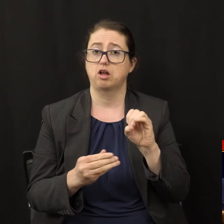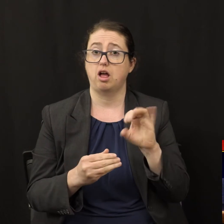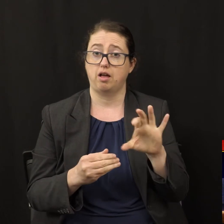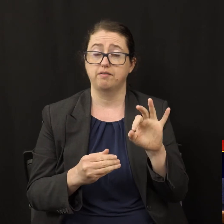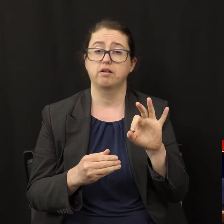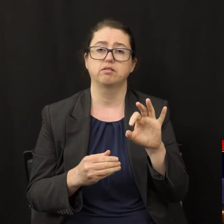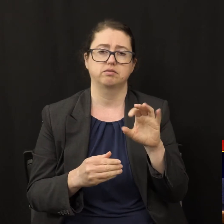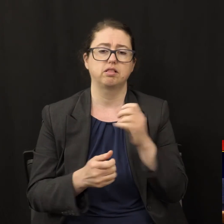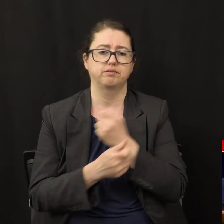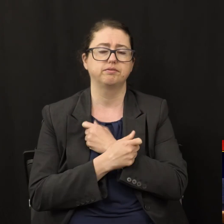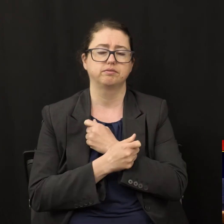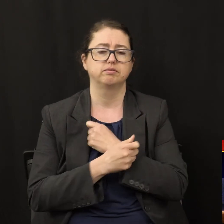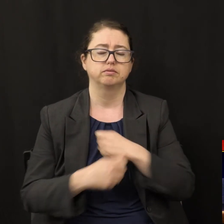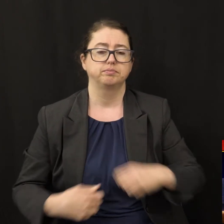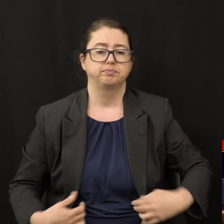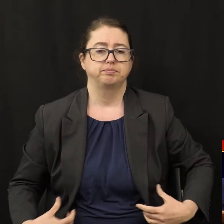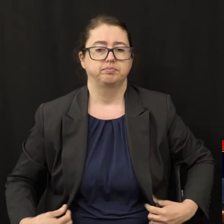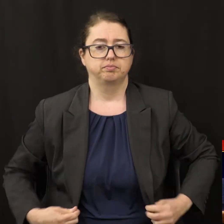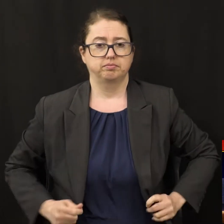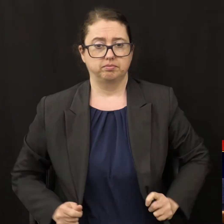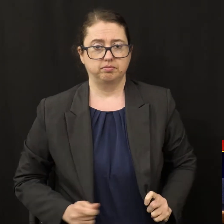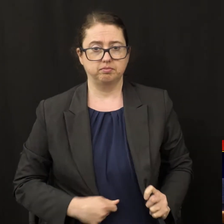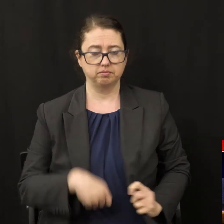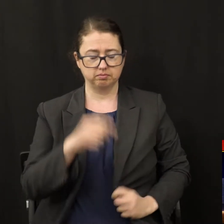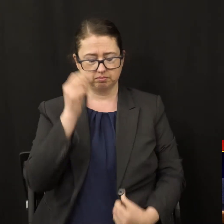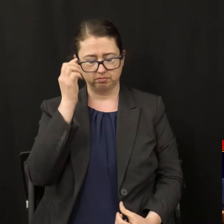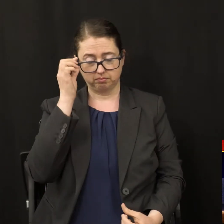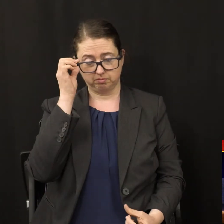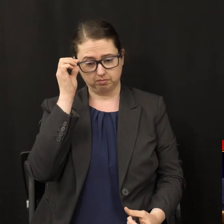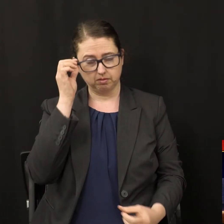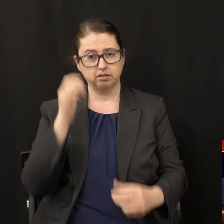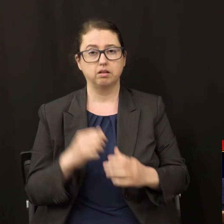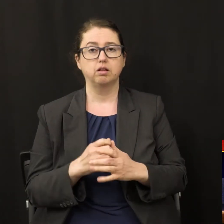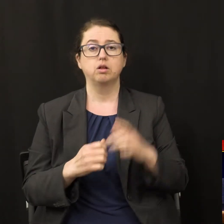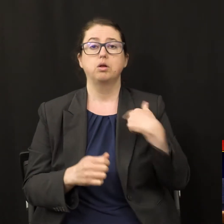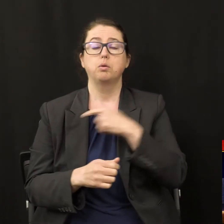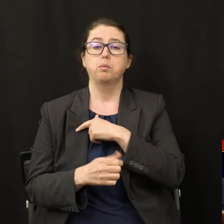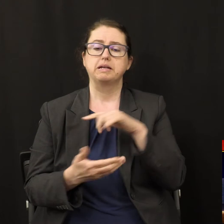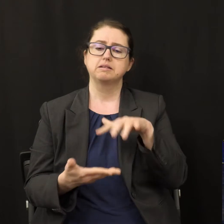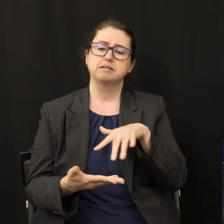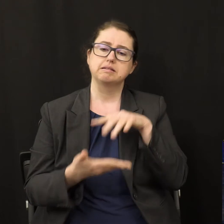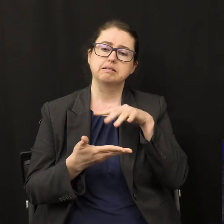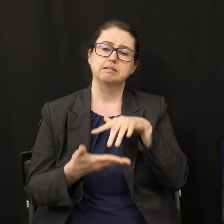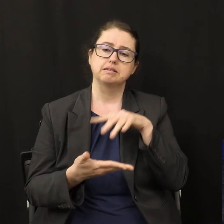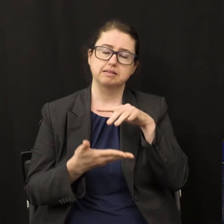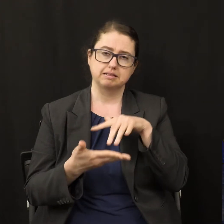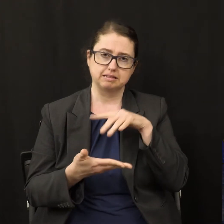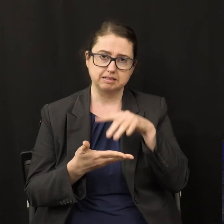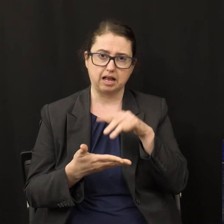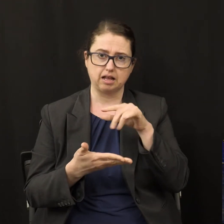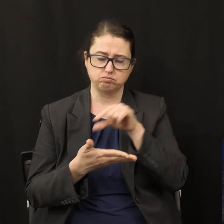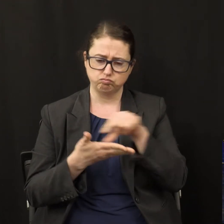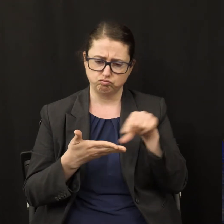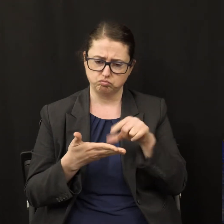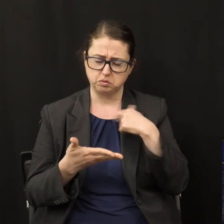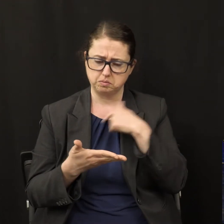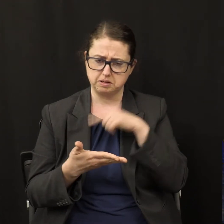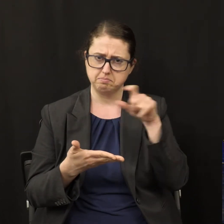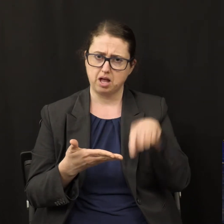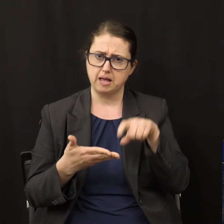Now when we study a passage of scripture, we need to ask the passage questions. And then in